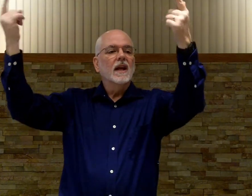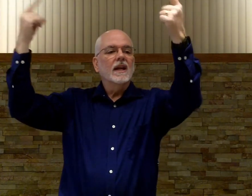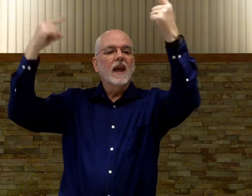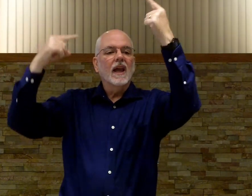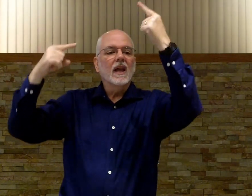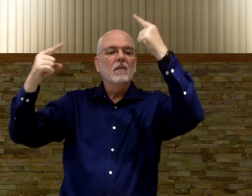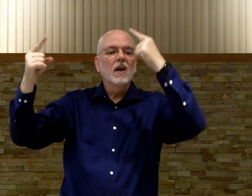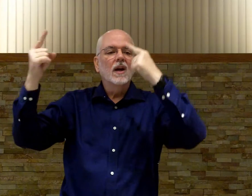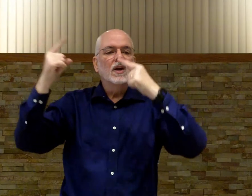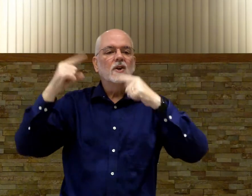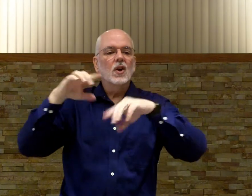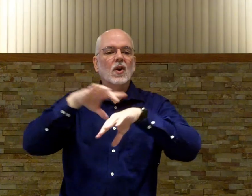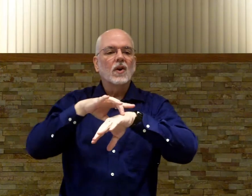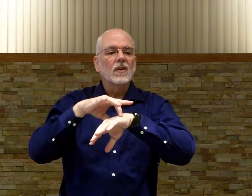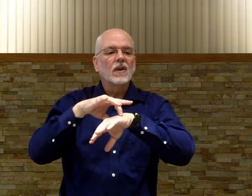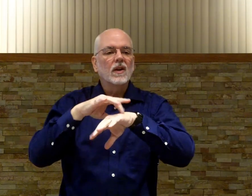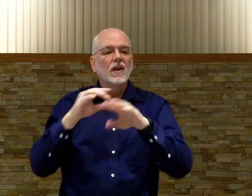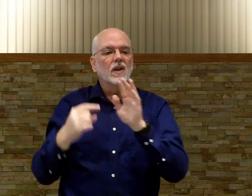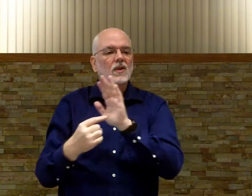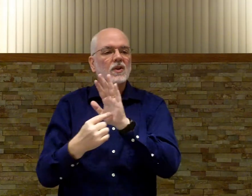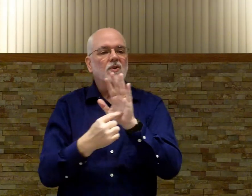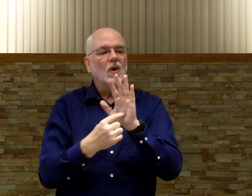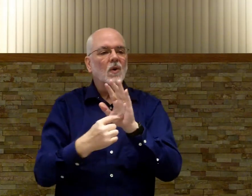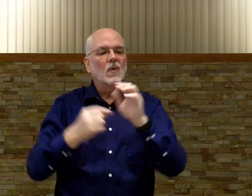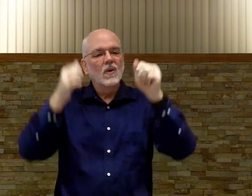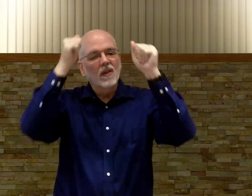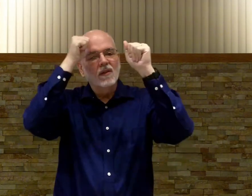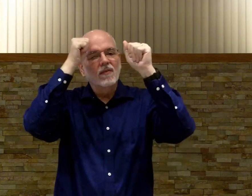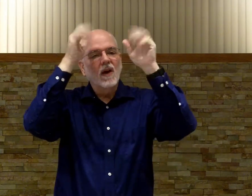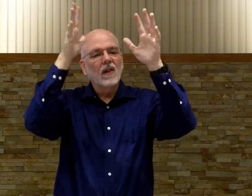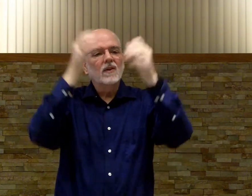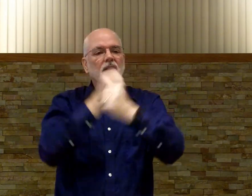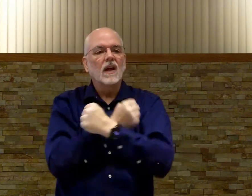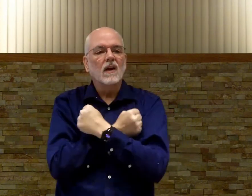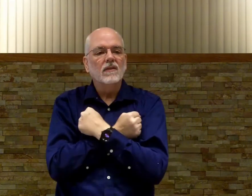came to earth to show the father's love